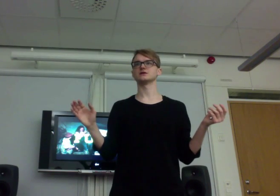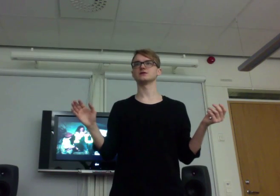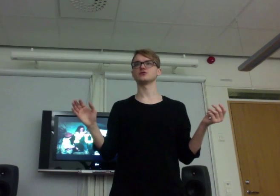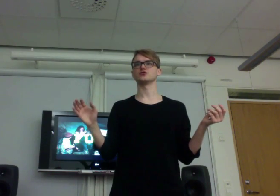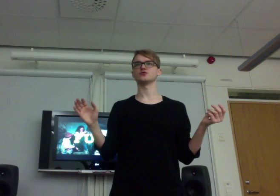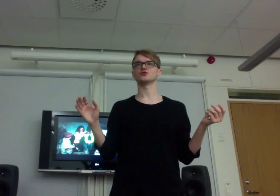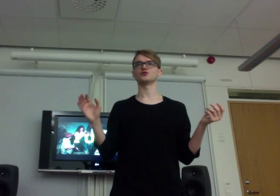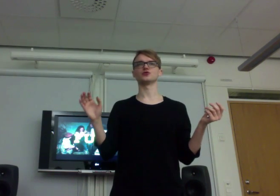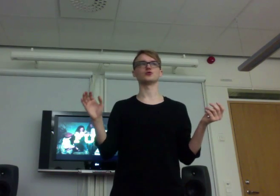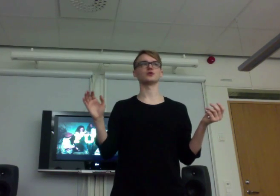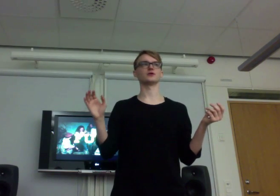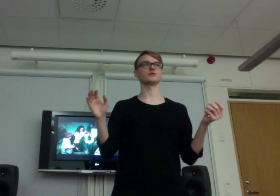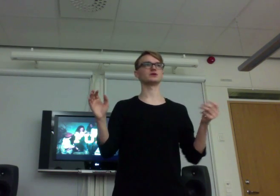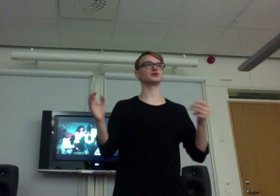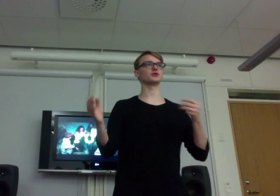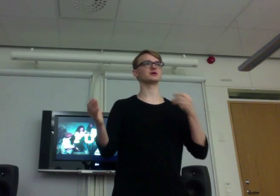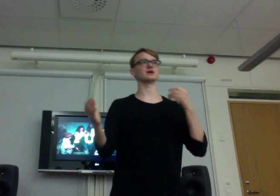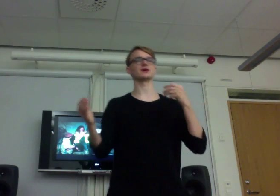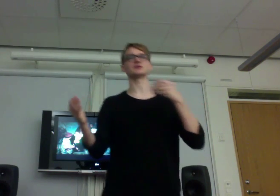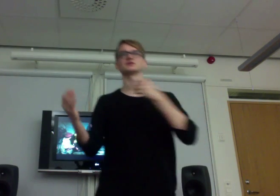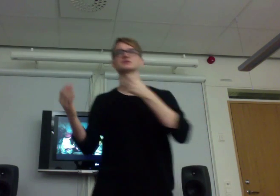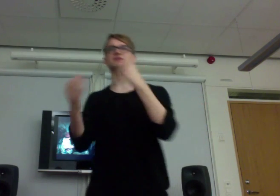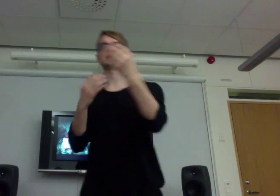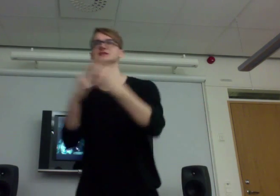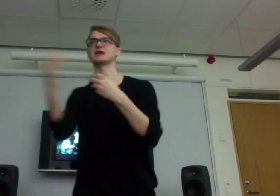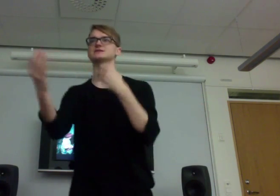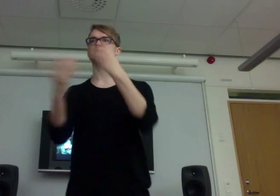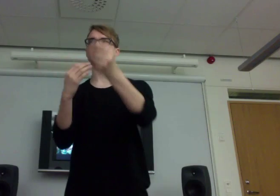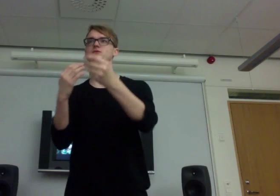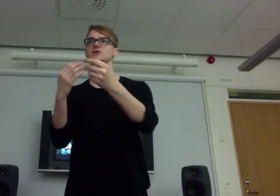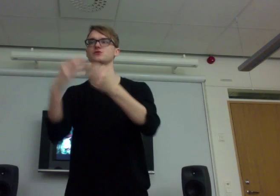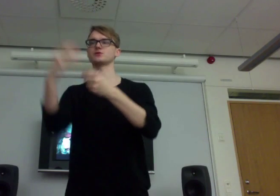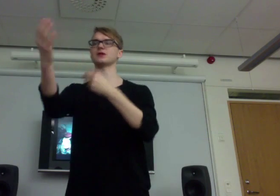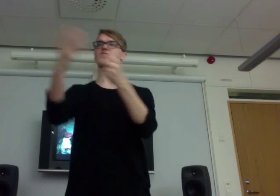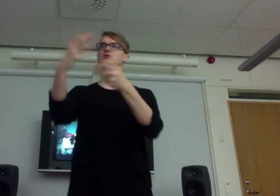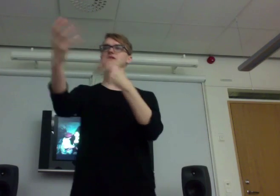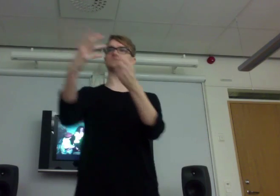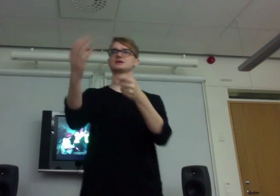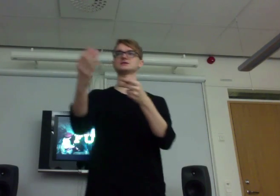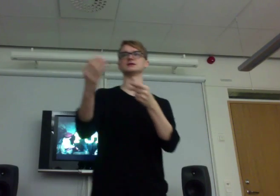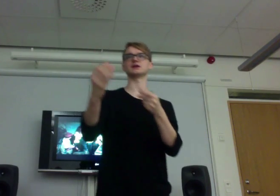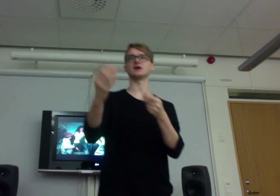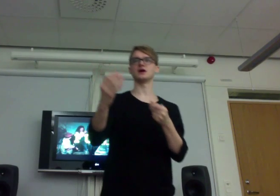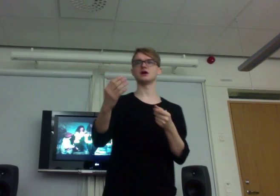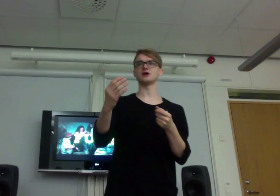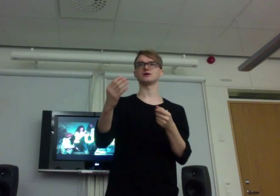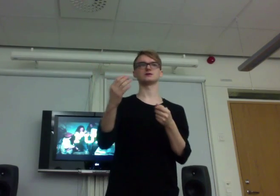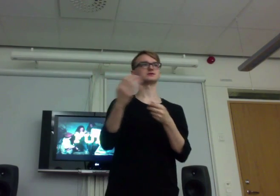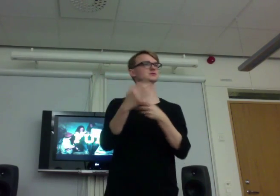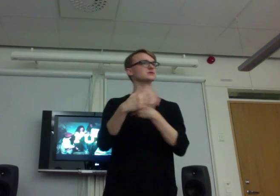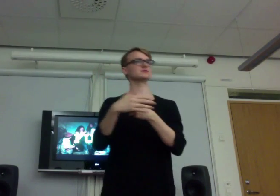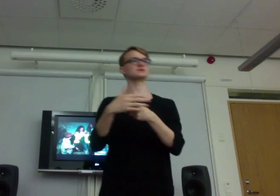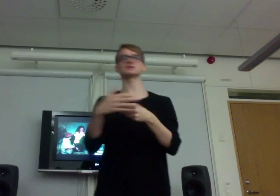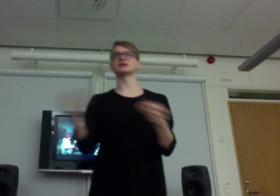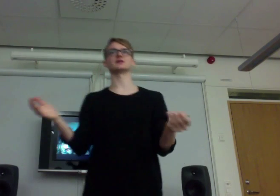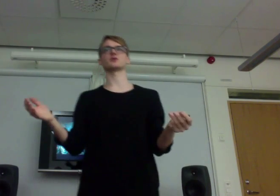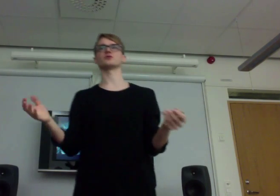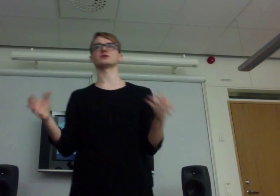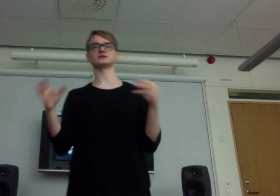Still, you, when you're doing just an intense game, if we play a really intense scene, still in the community. But it's a,